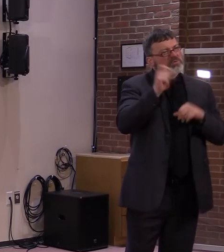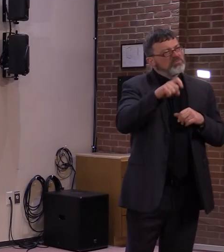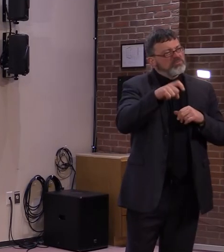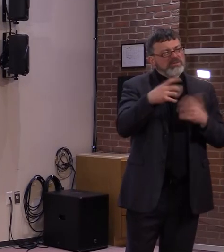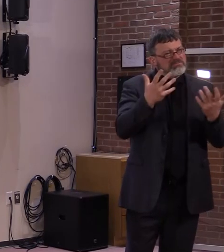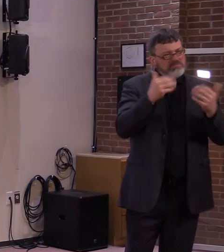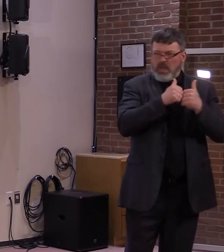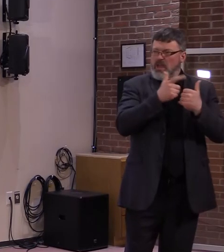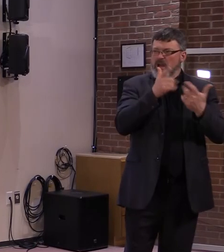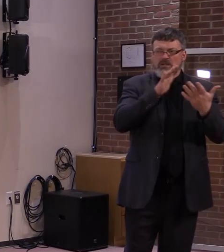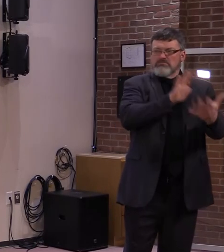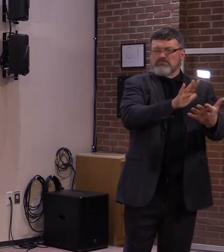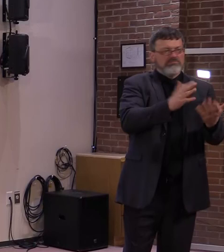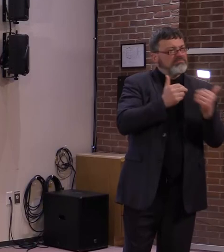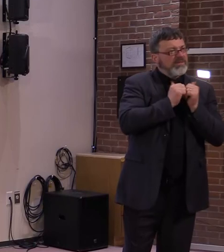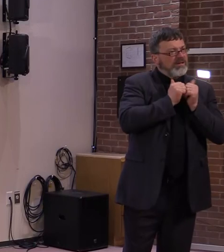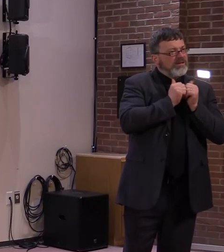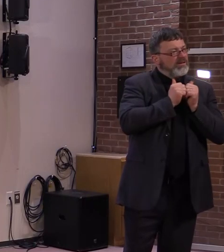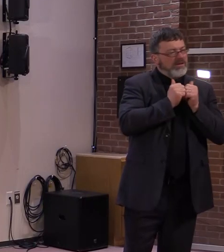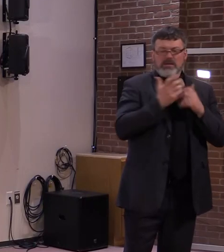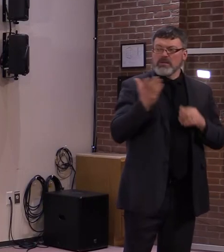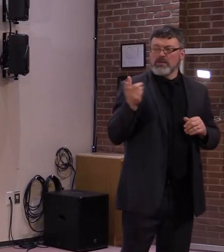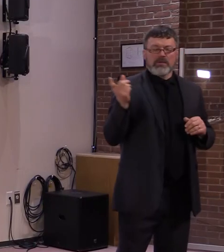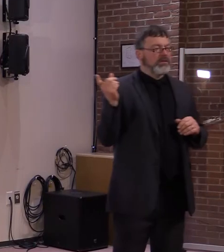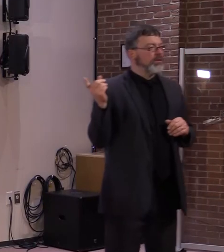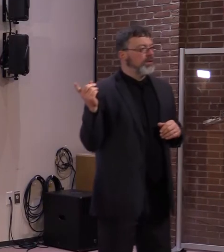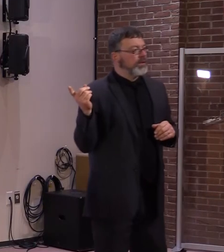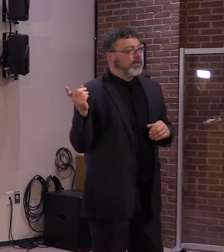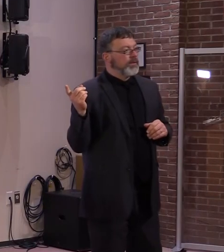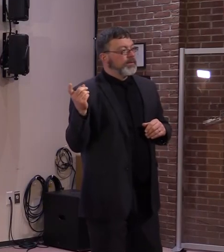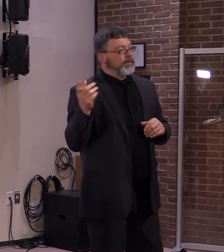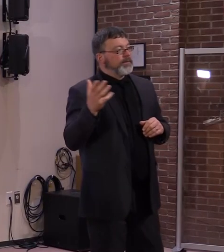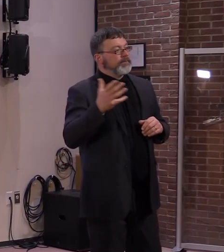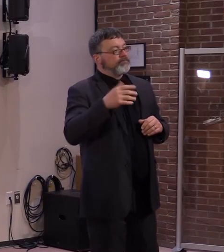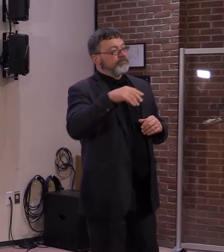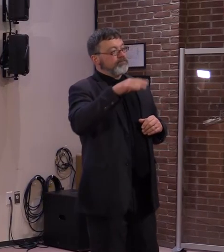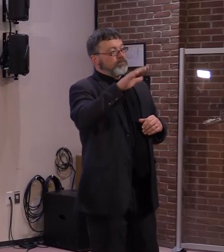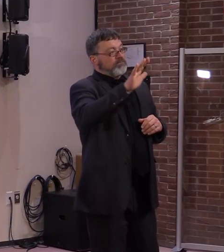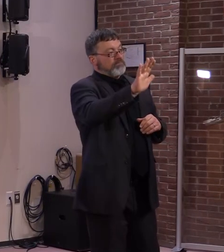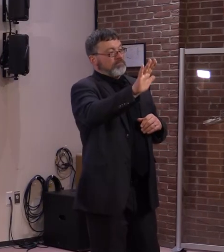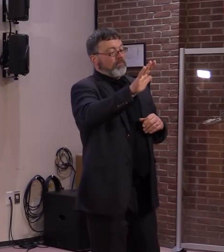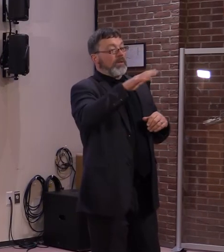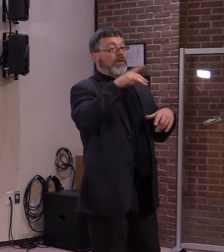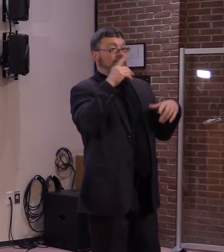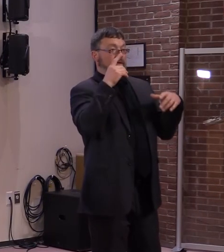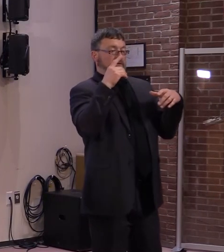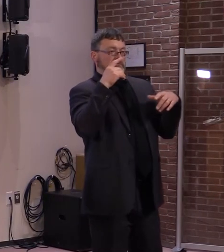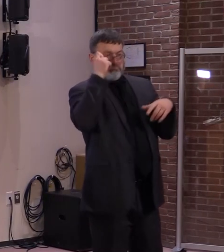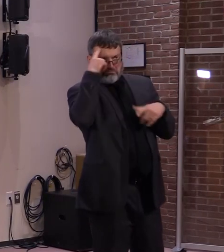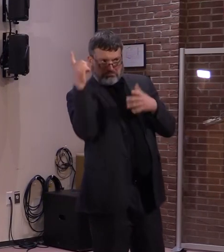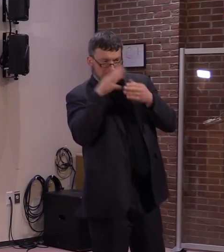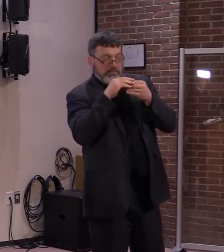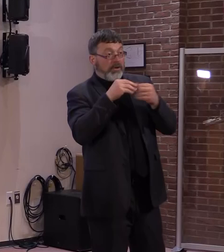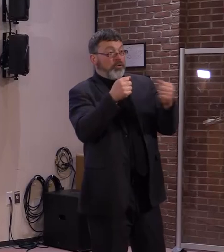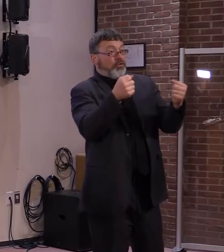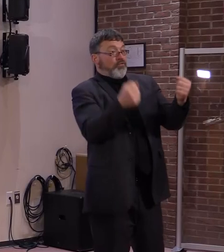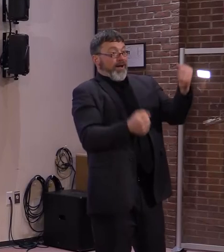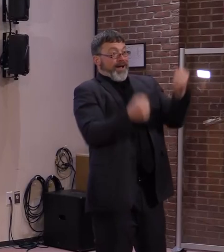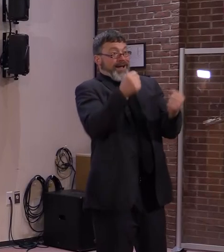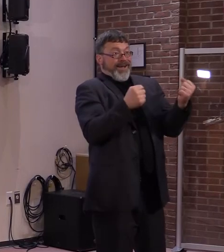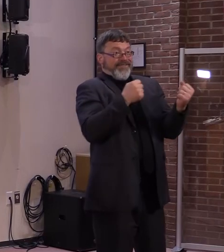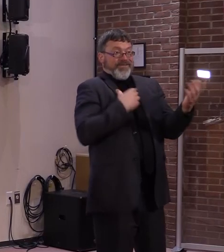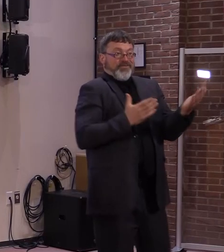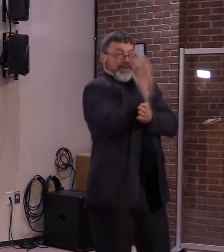not a right. So, and it's, we should consider it just that. And so, again, this is a,